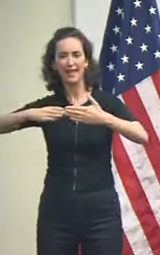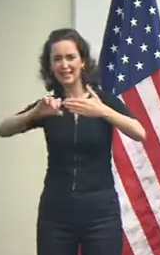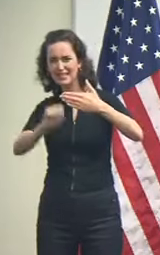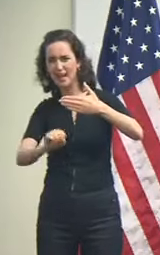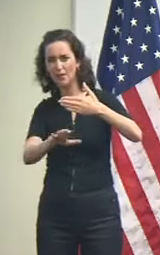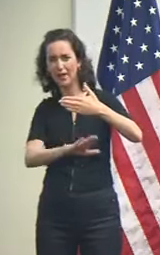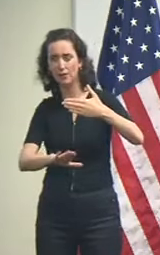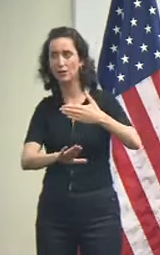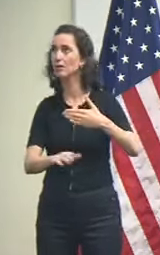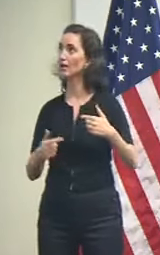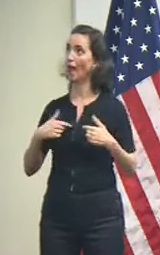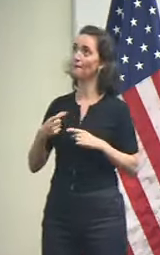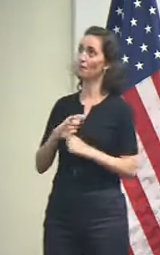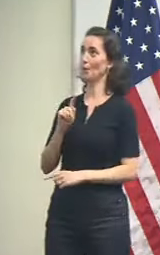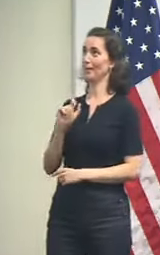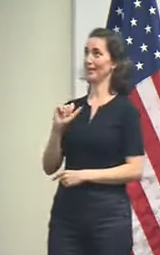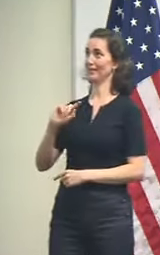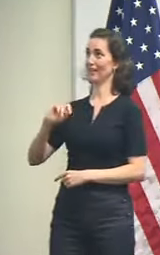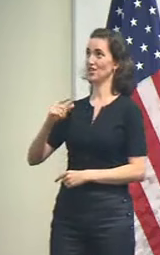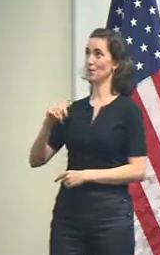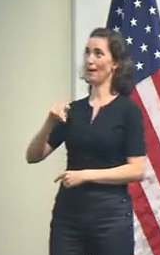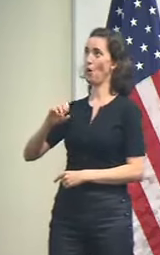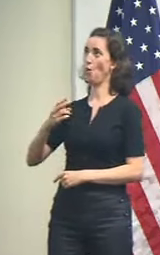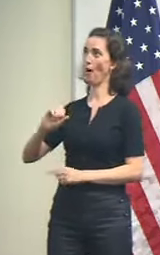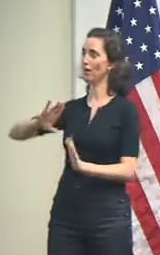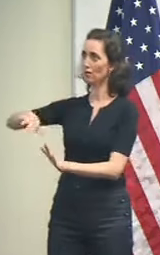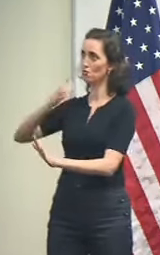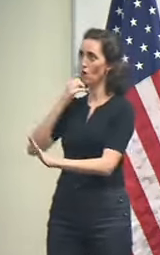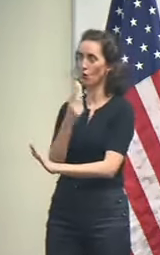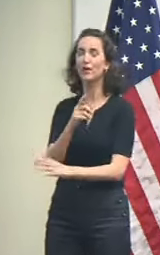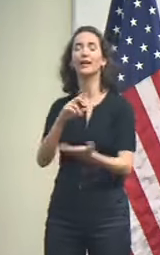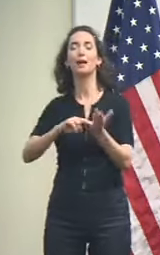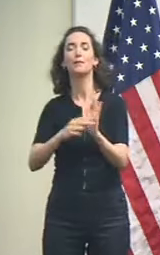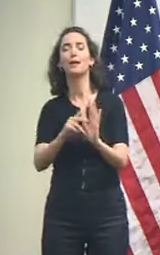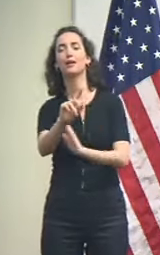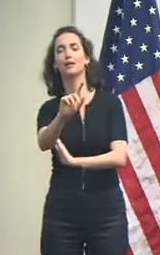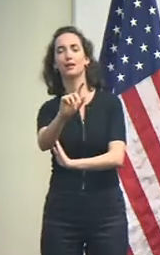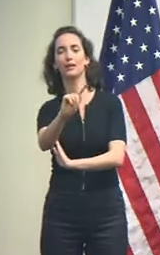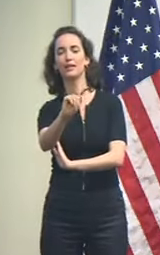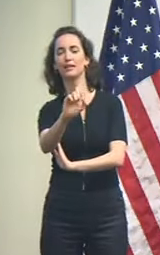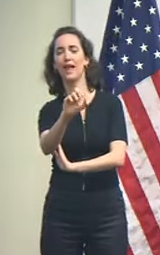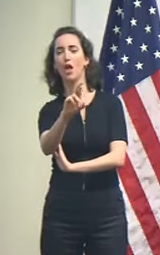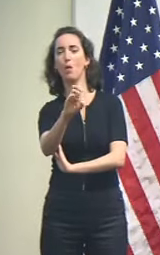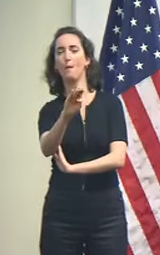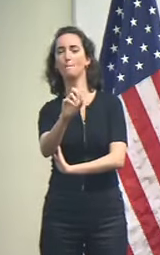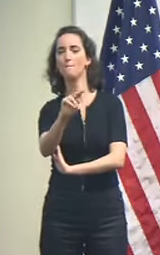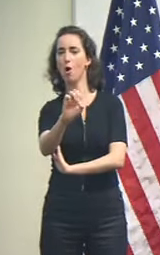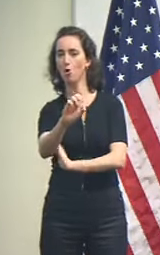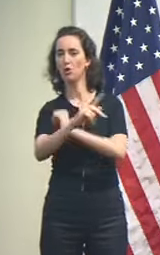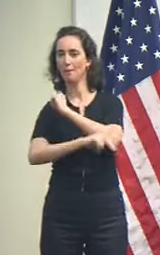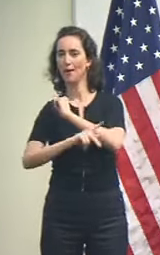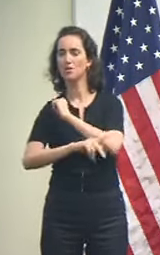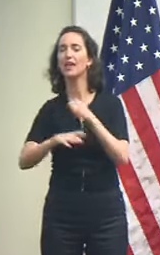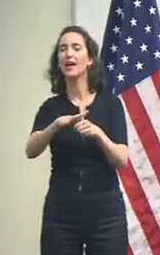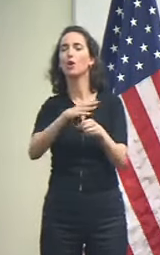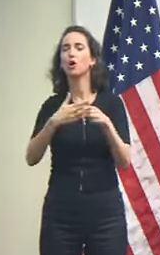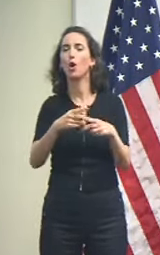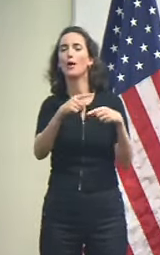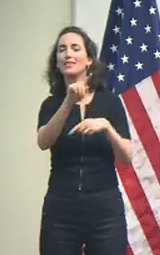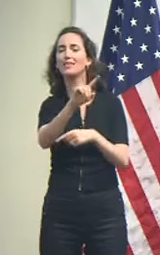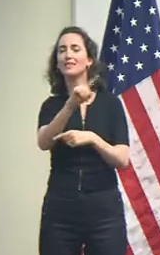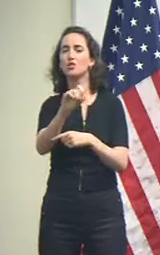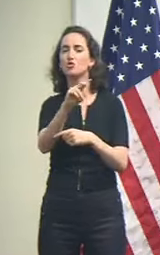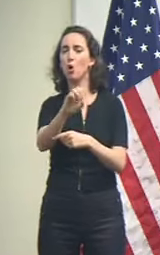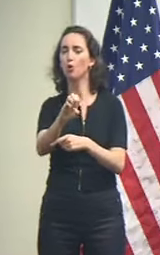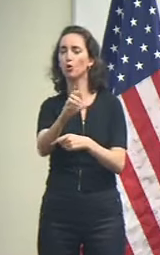I'm from Tashbow Parish, in Terrebonne Parish in Zone 1, which is the southern part of that parish outside of the protected